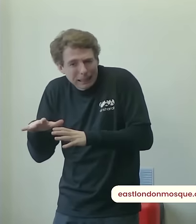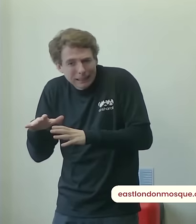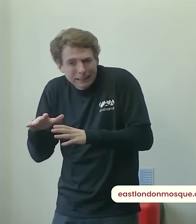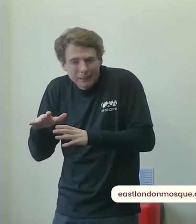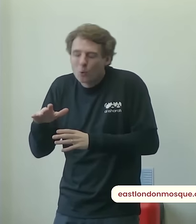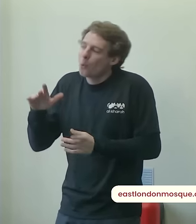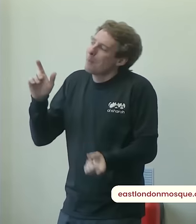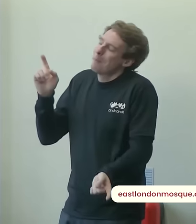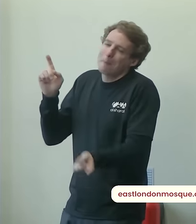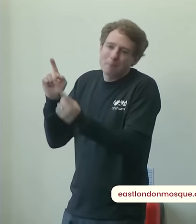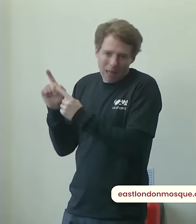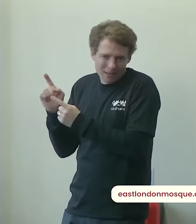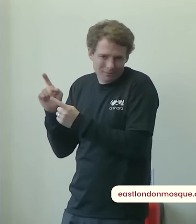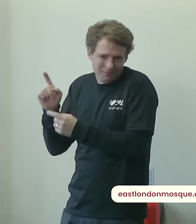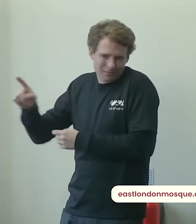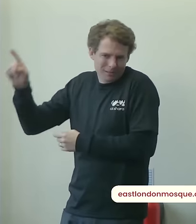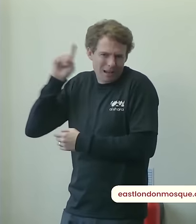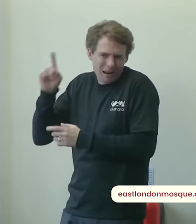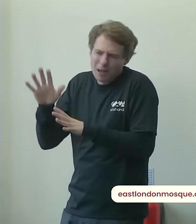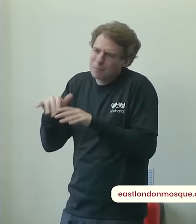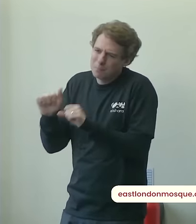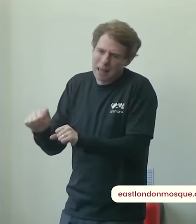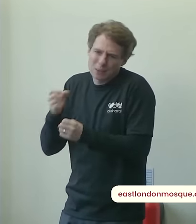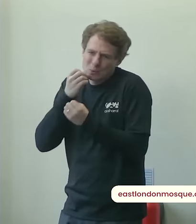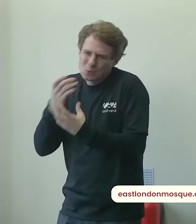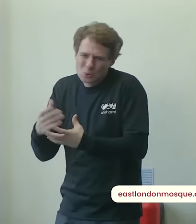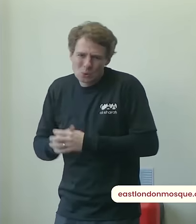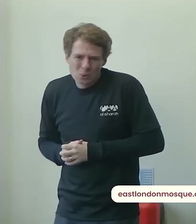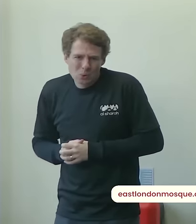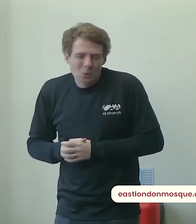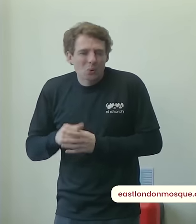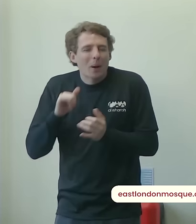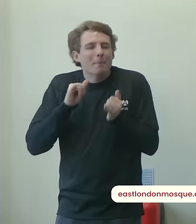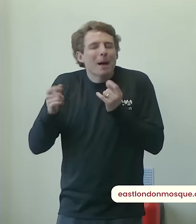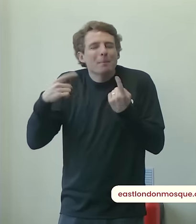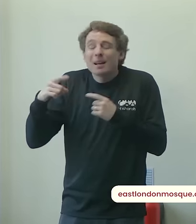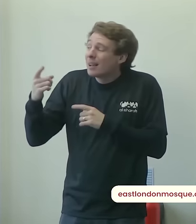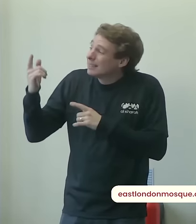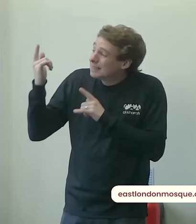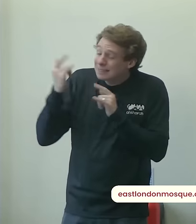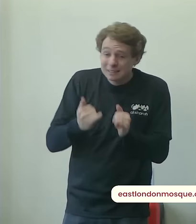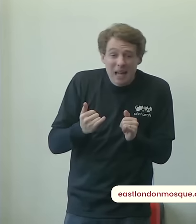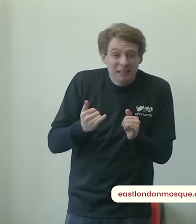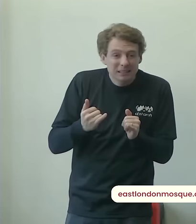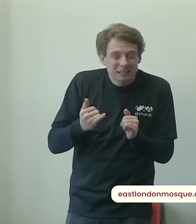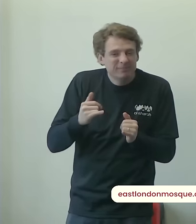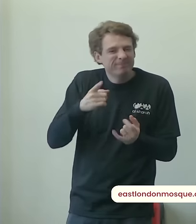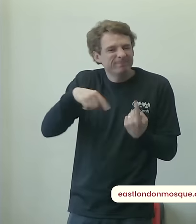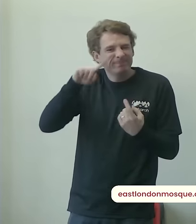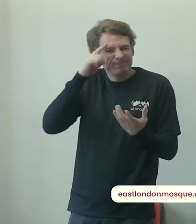disconnect from allah because of a challenge he put in your life then you're at a loss so the question is well how long should i struggle for